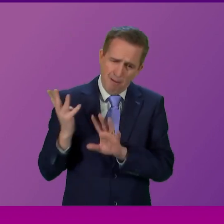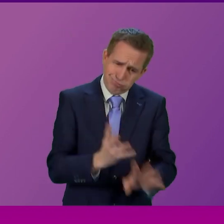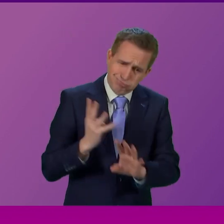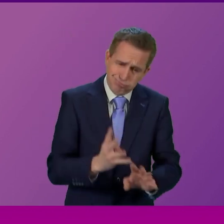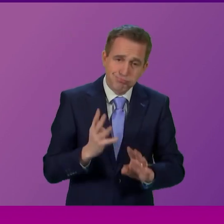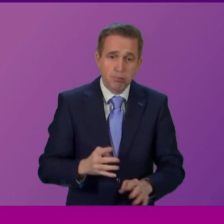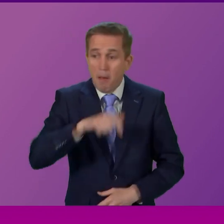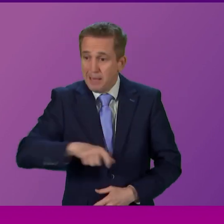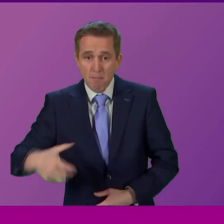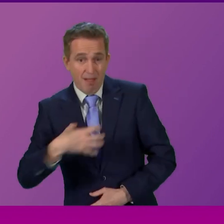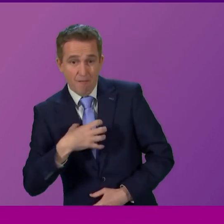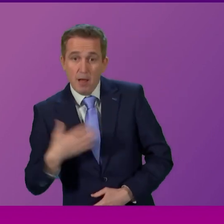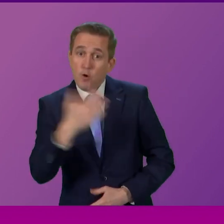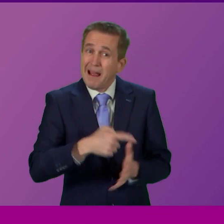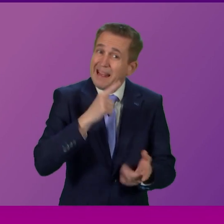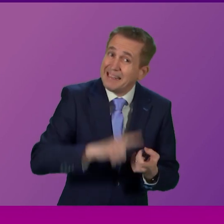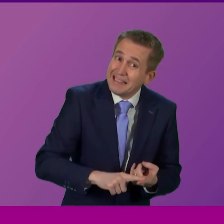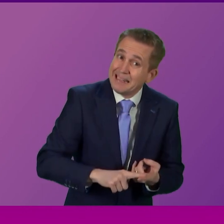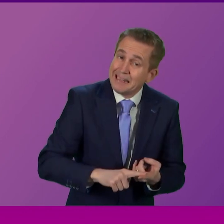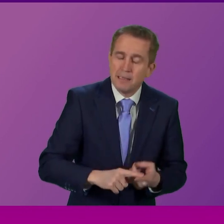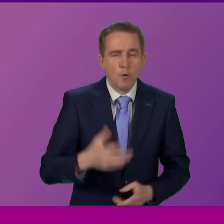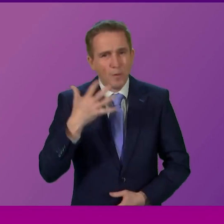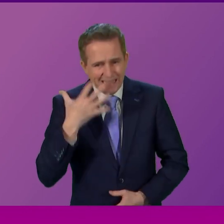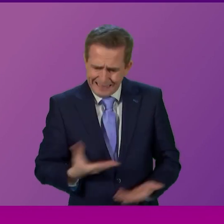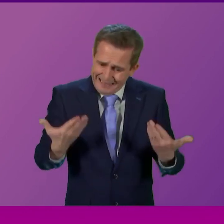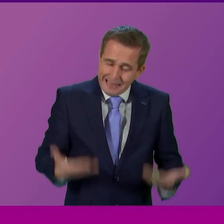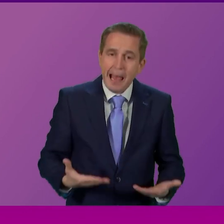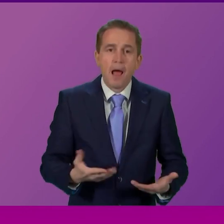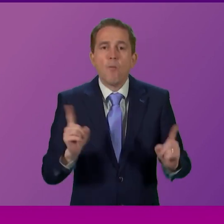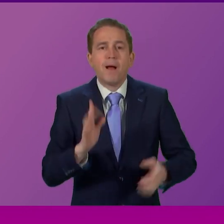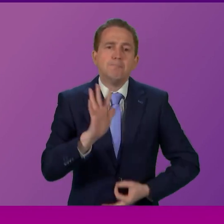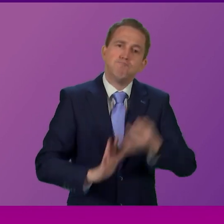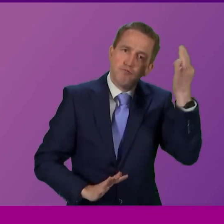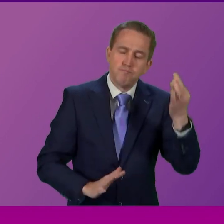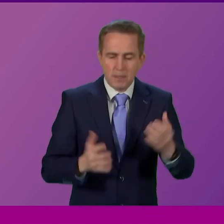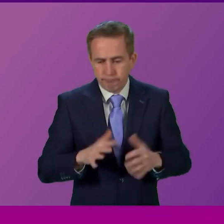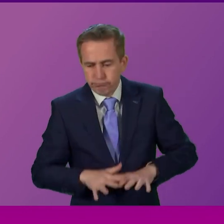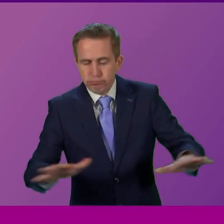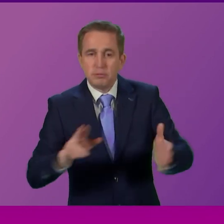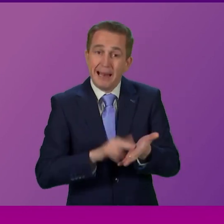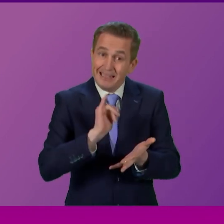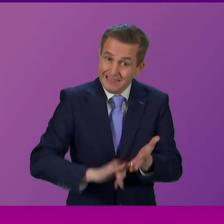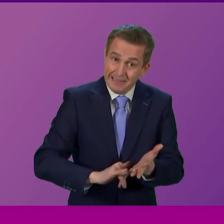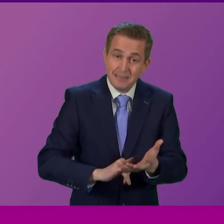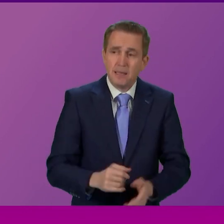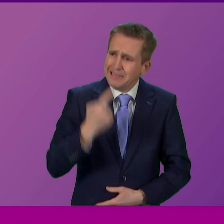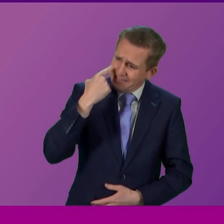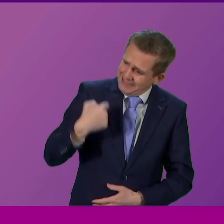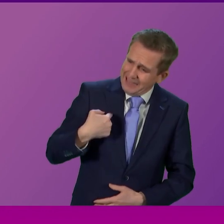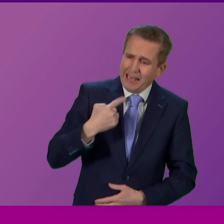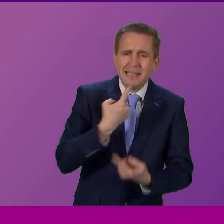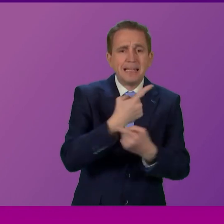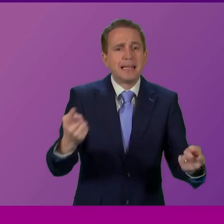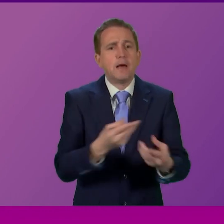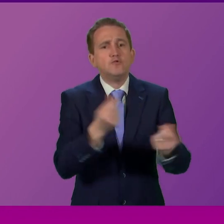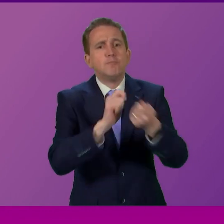A&E. We need to see improvements and we need to see them urgently. In terms of the changes that were announced yesterday, I would like to